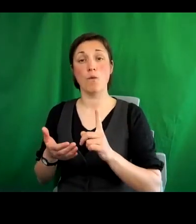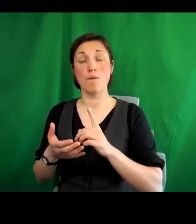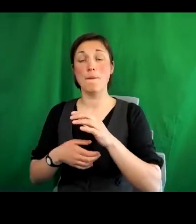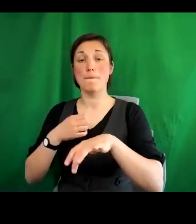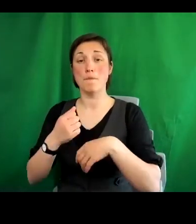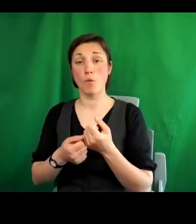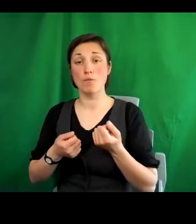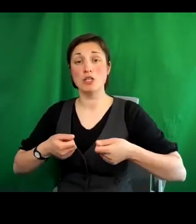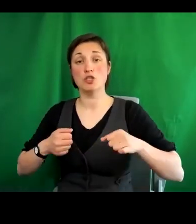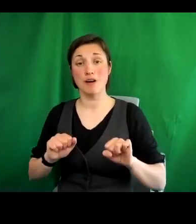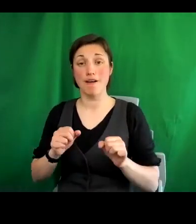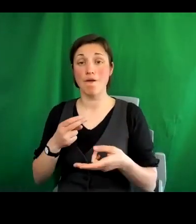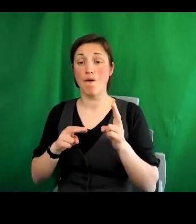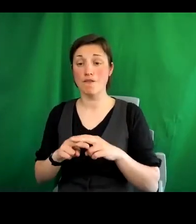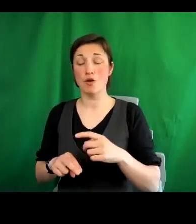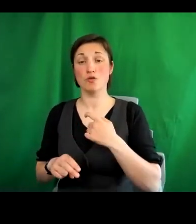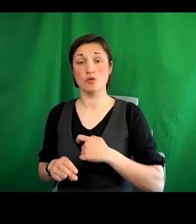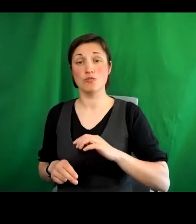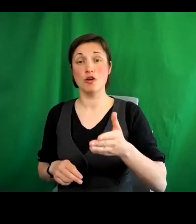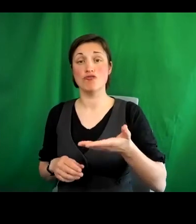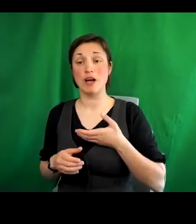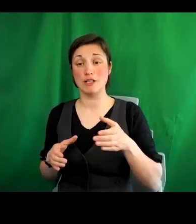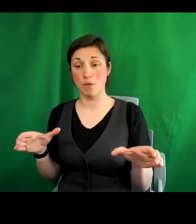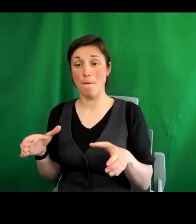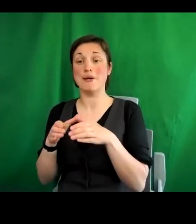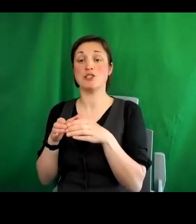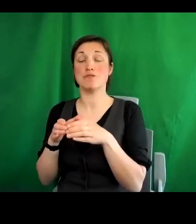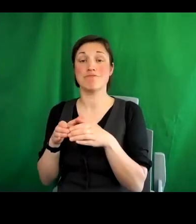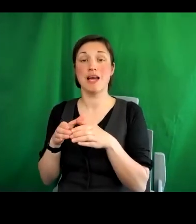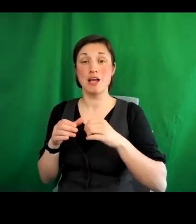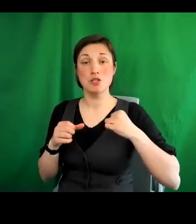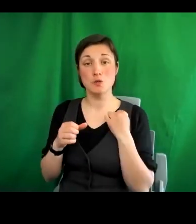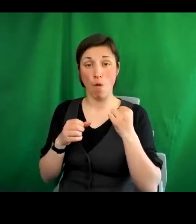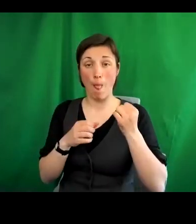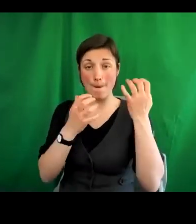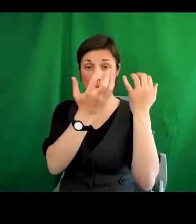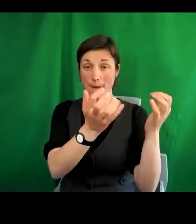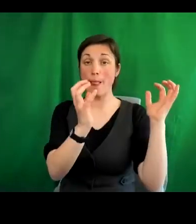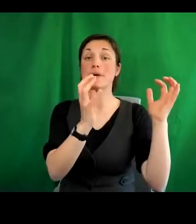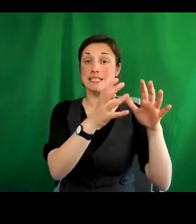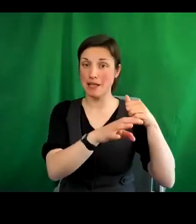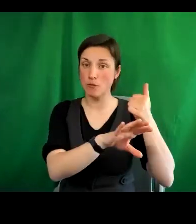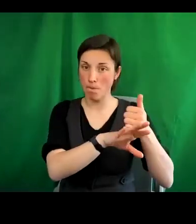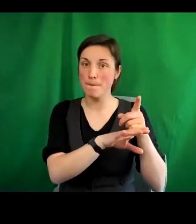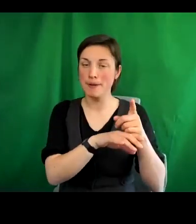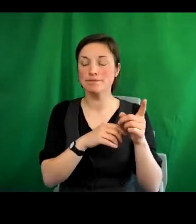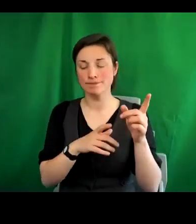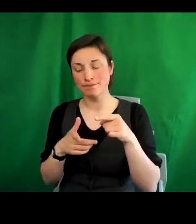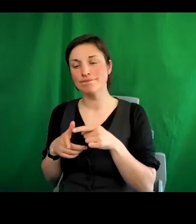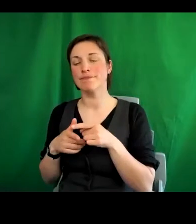Human Rights Commission, which the Parliament had just established. And I was given a congratulatory call by